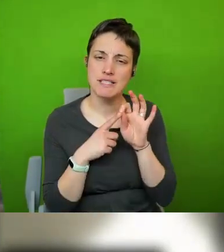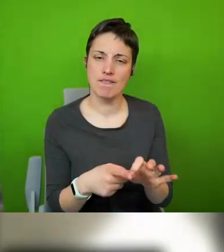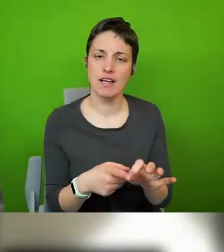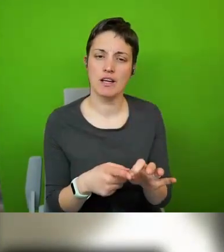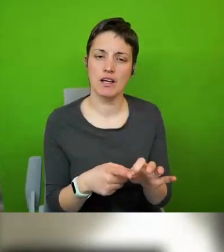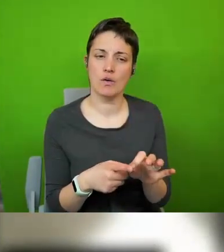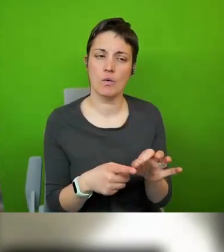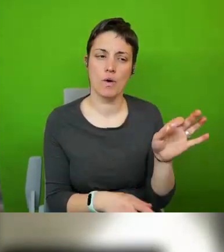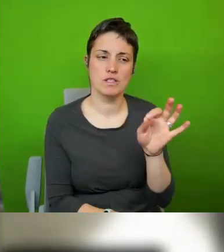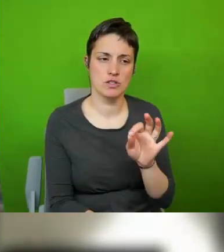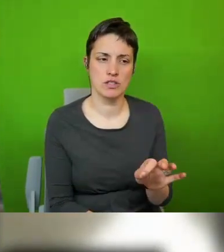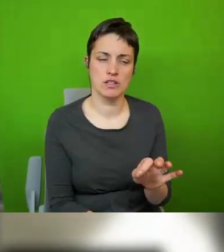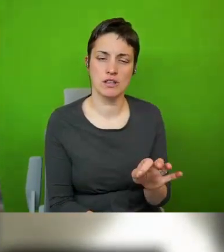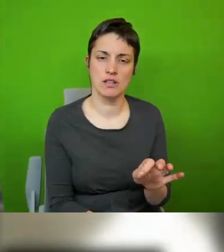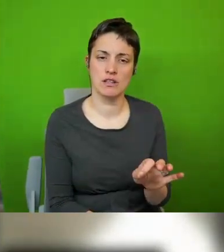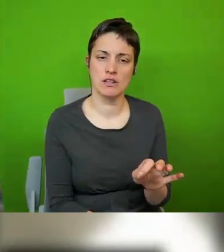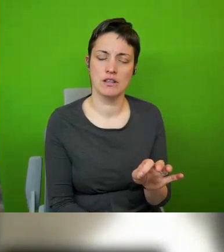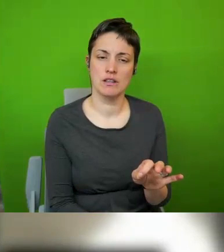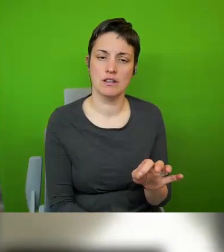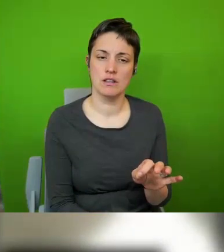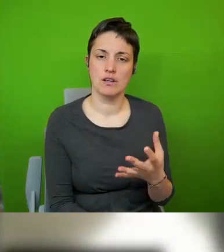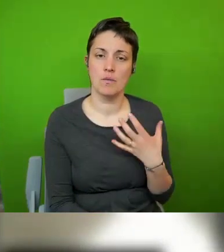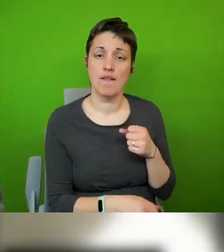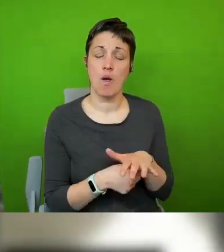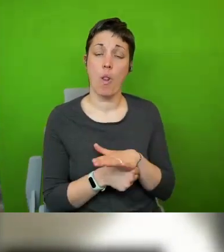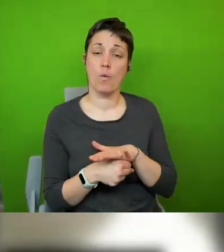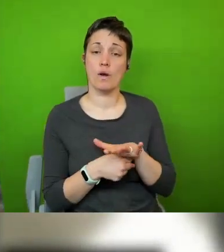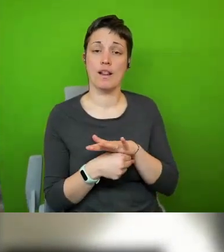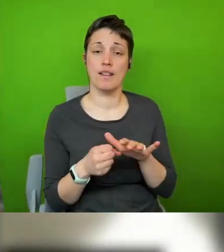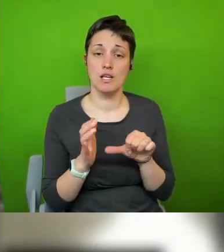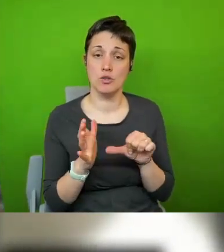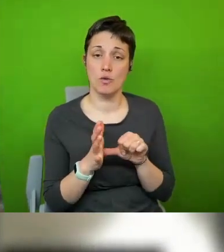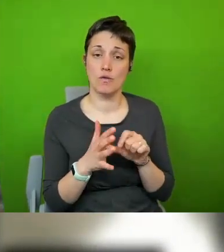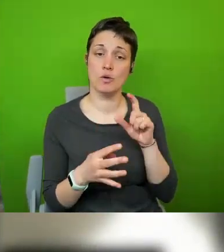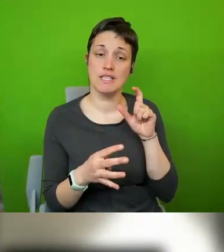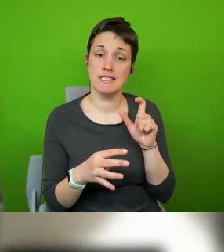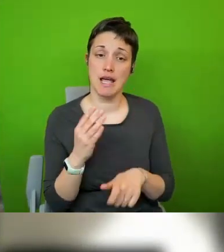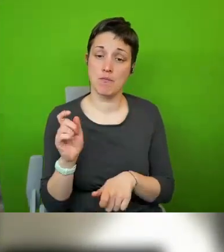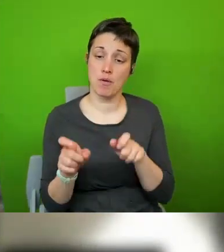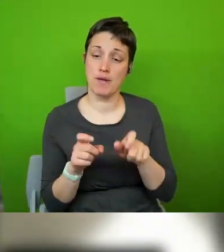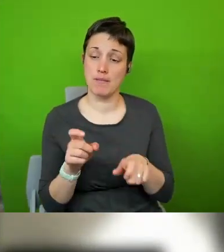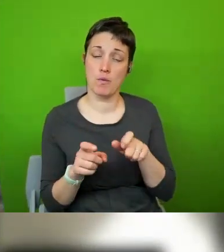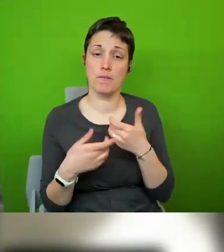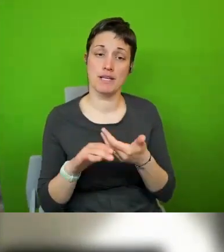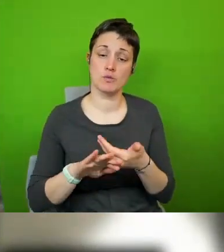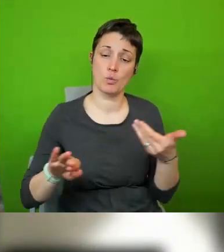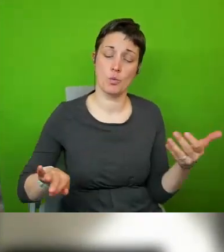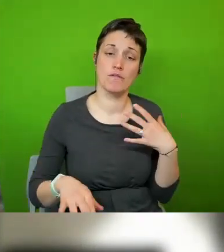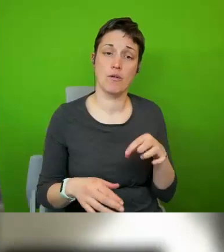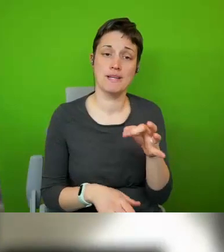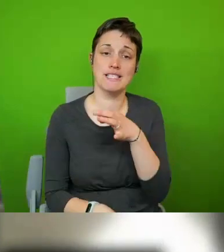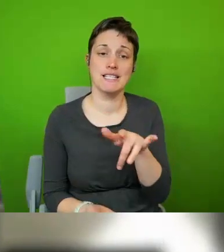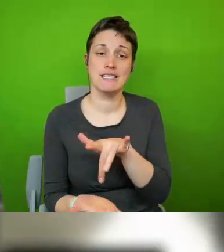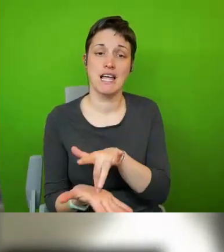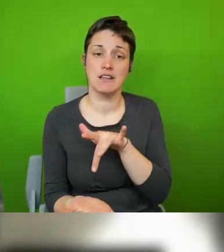from sue uh we have a local issue of disabled people being excluded from the city center